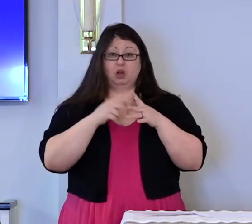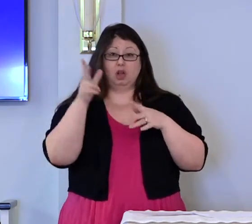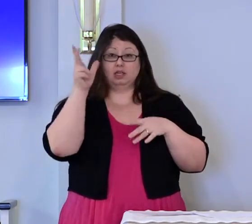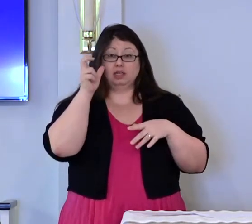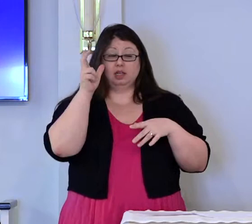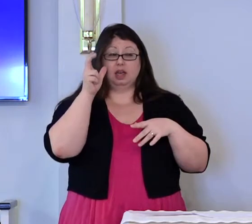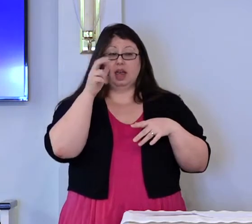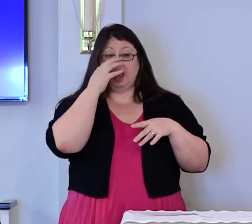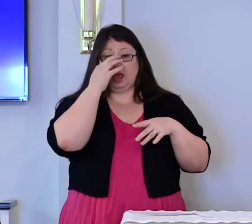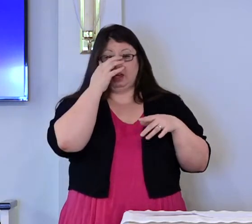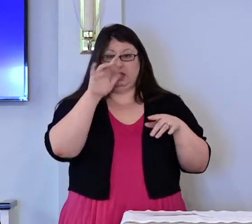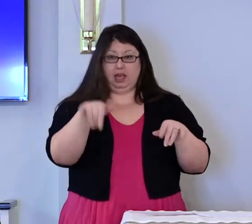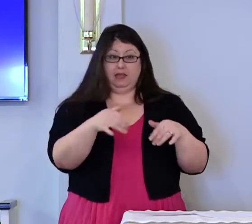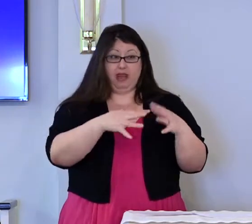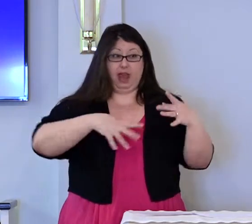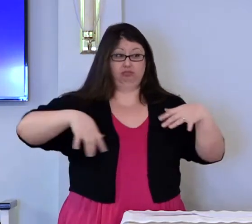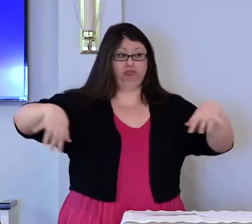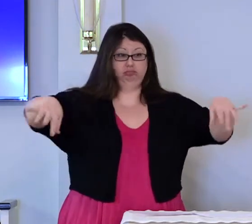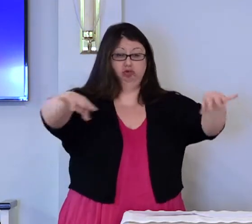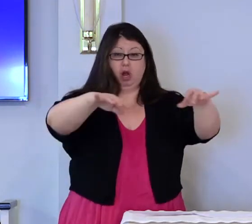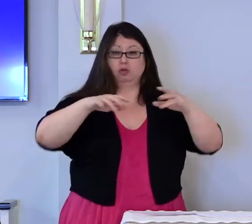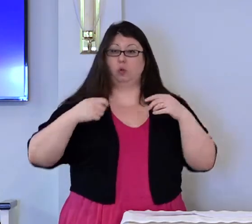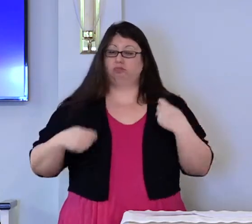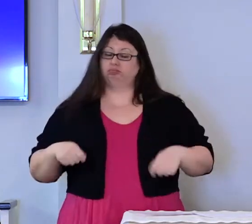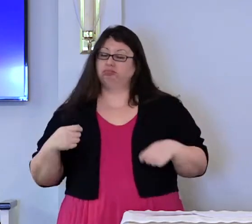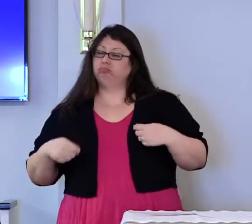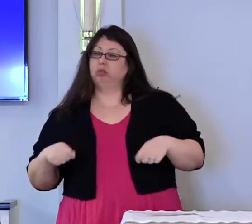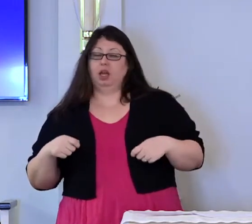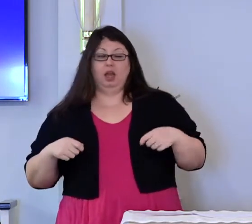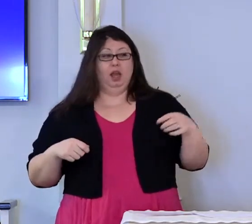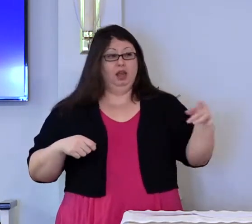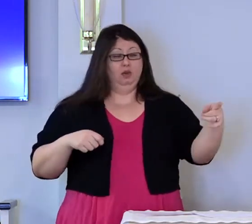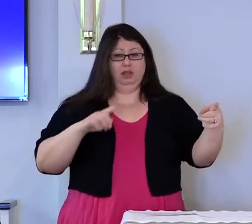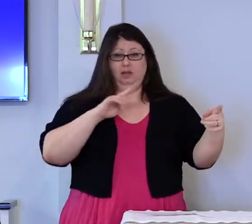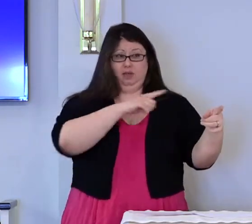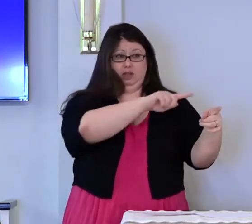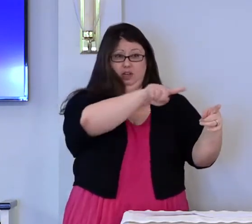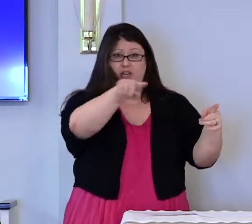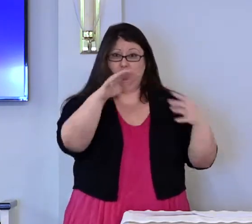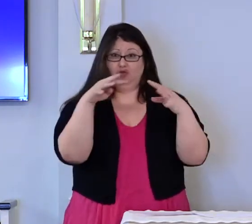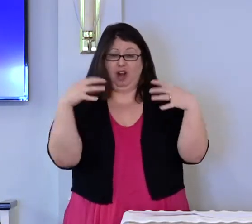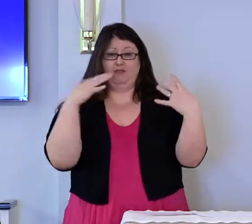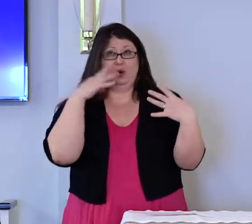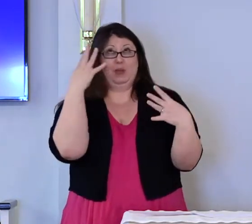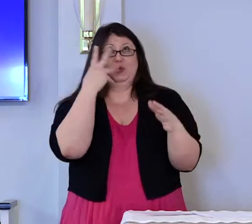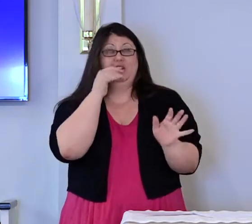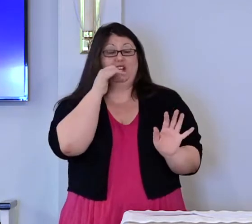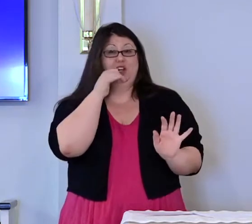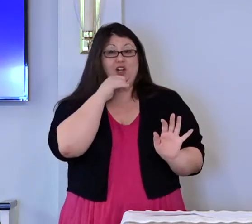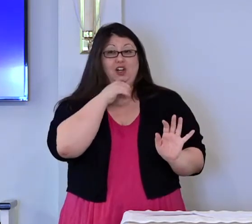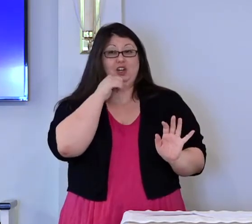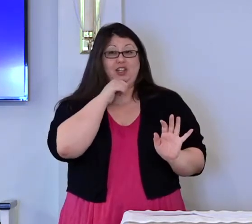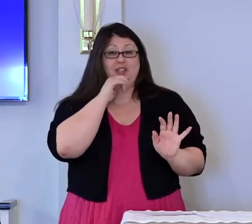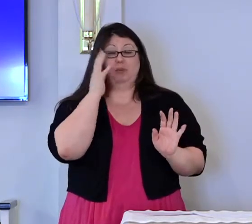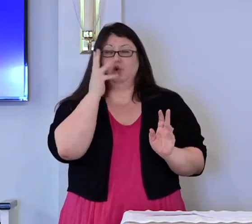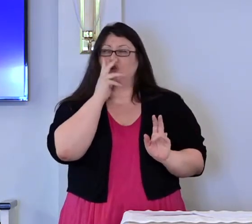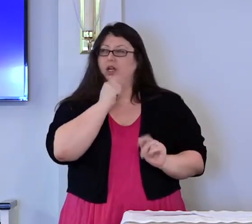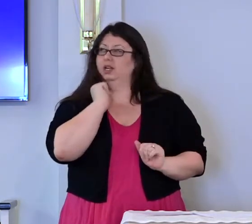And among that crowd were some very pretty Irish girls. Very pretty.